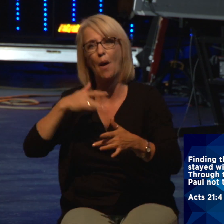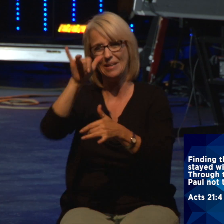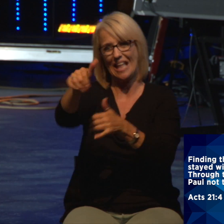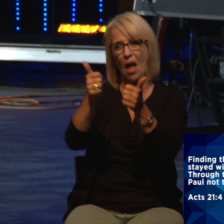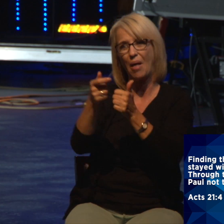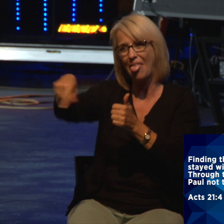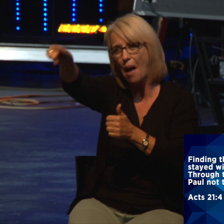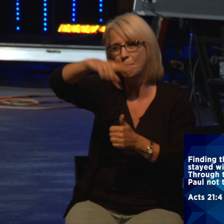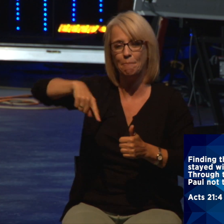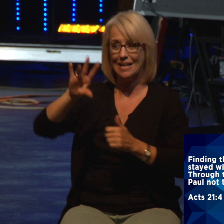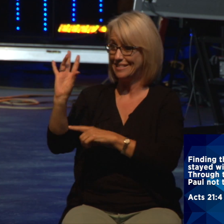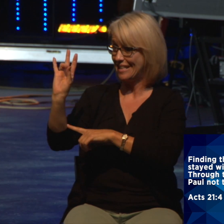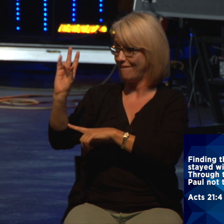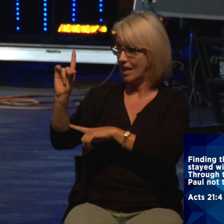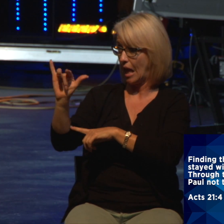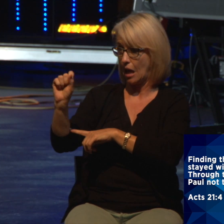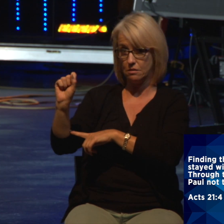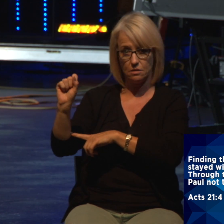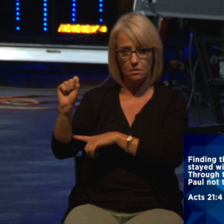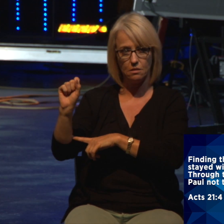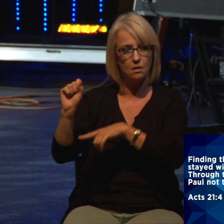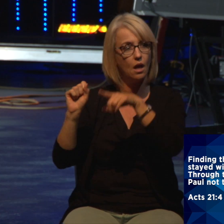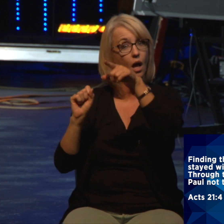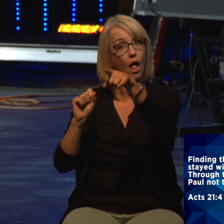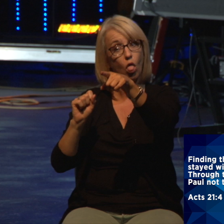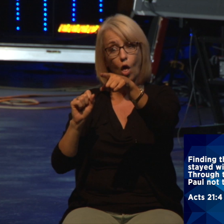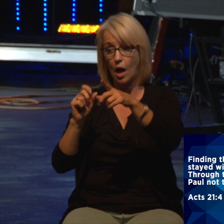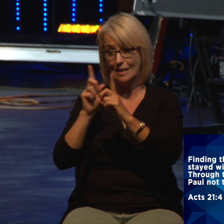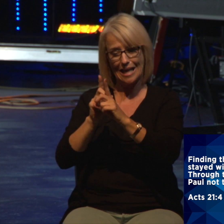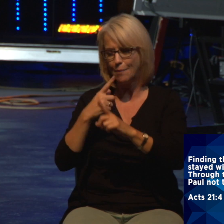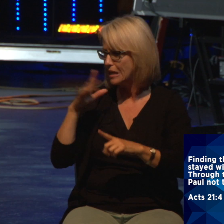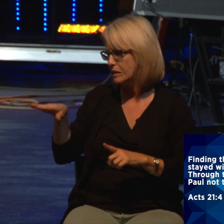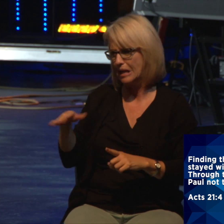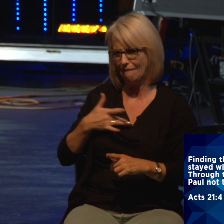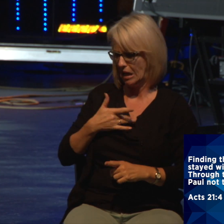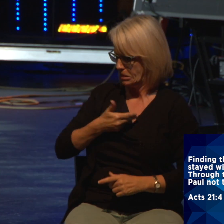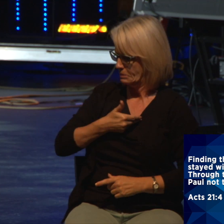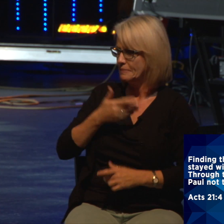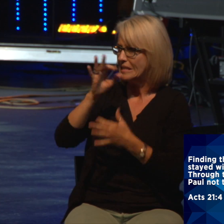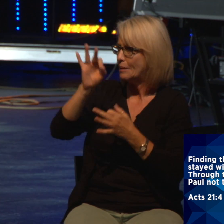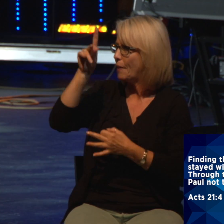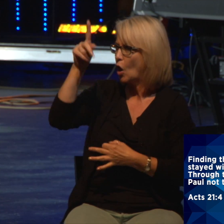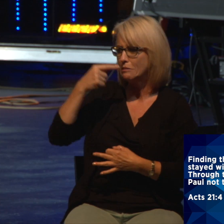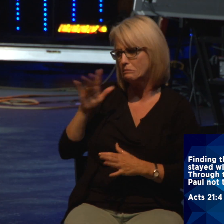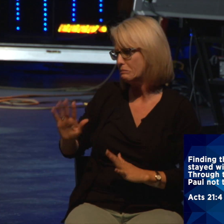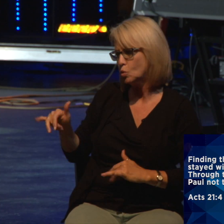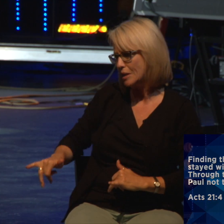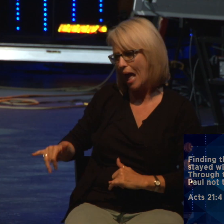the Spirit, they urged Paul not to go on to Jerusalem. But when our time was up,